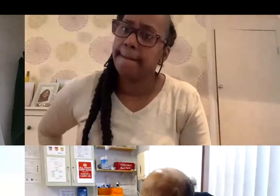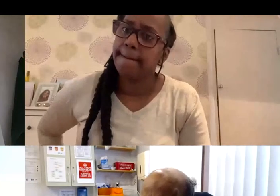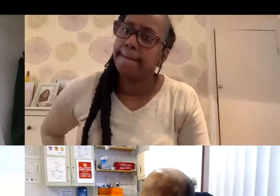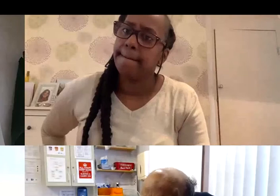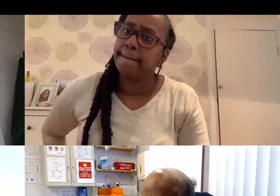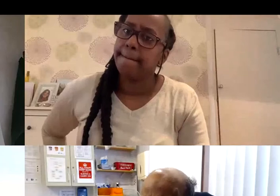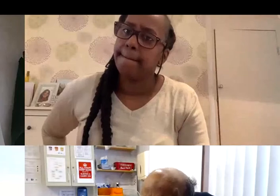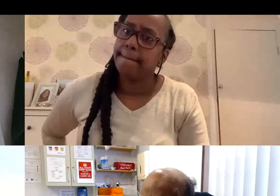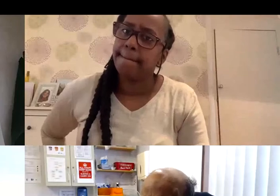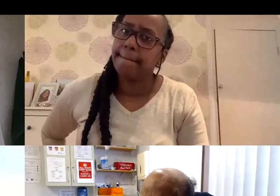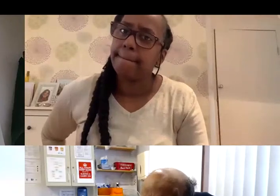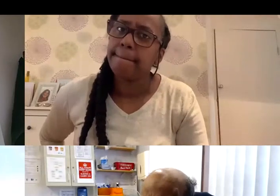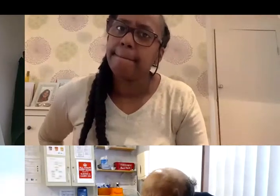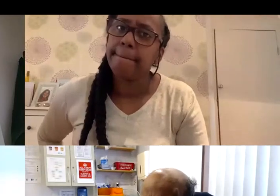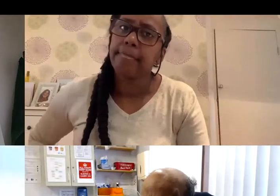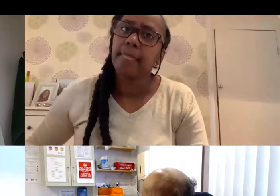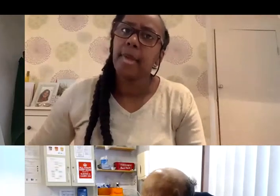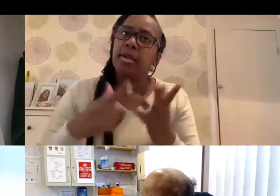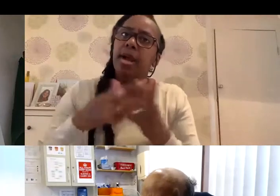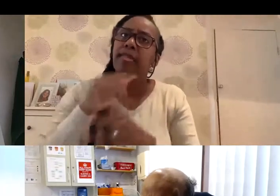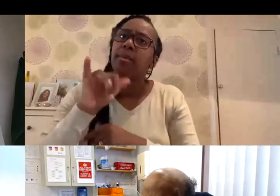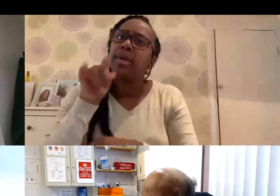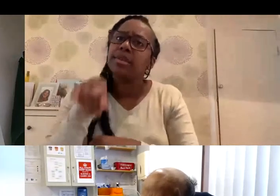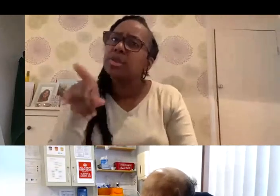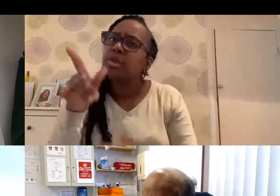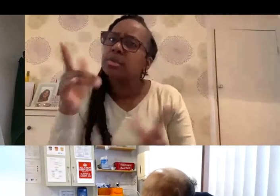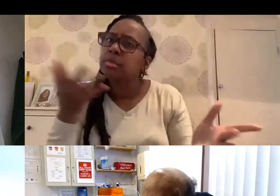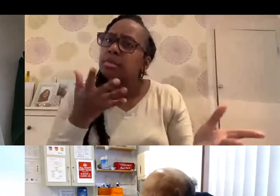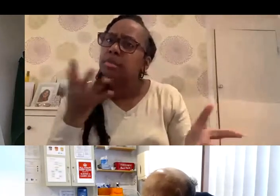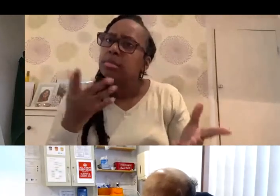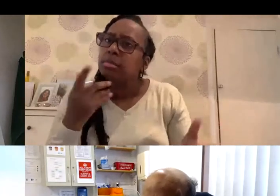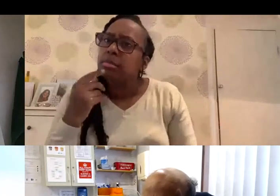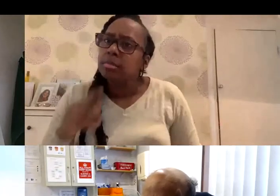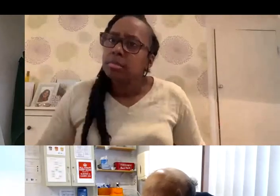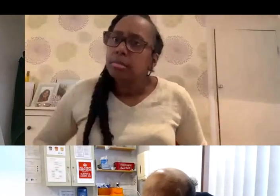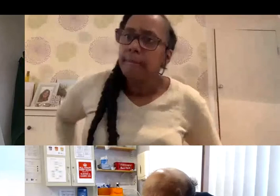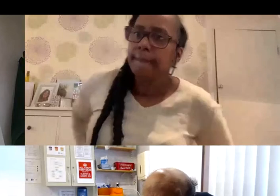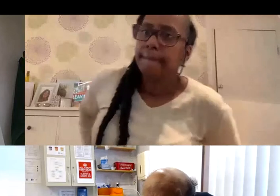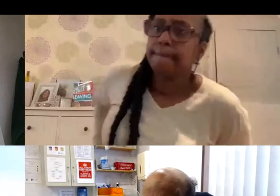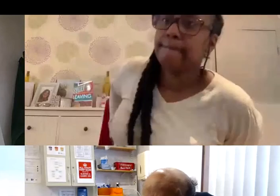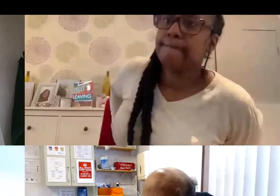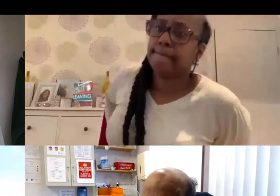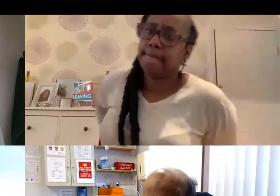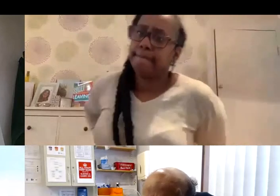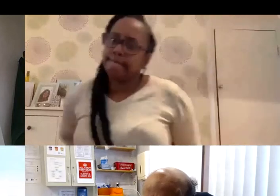Aisha Raza, you've got your hand up. Would you like to take yourself off mute and you can ask a question directly?